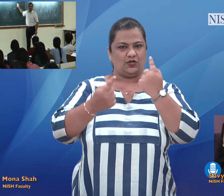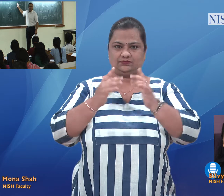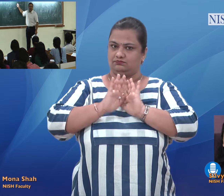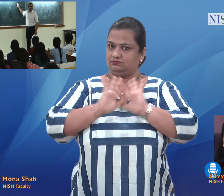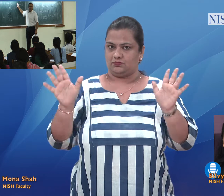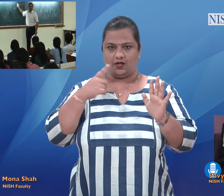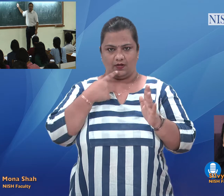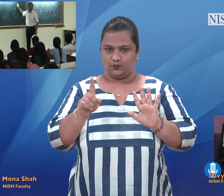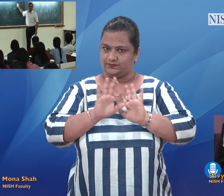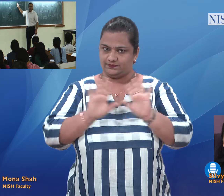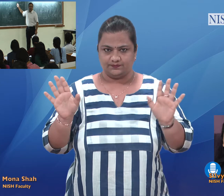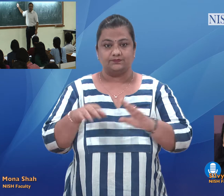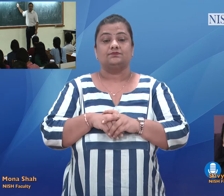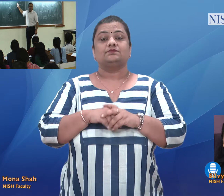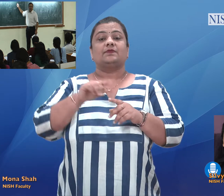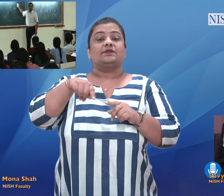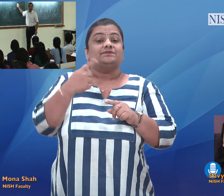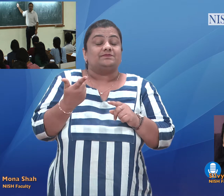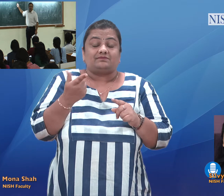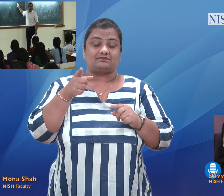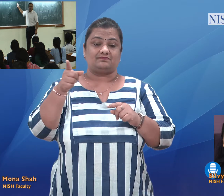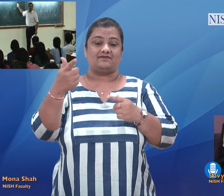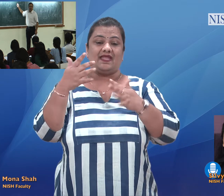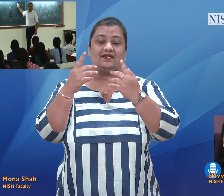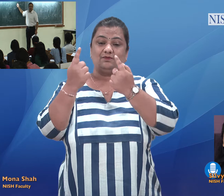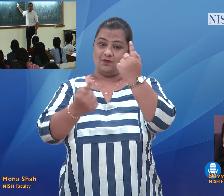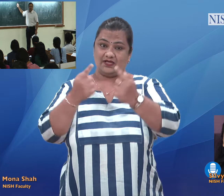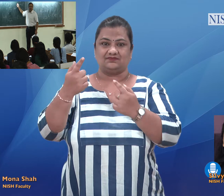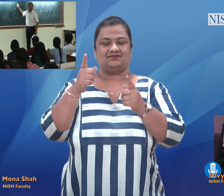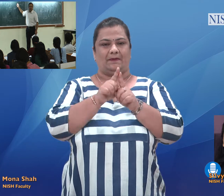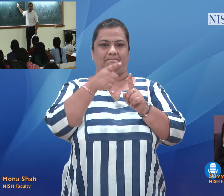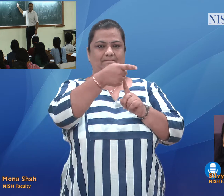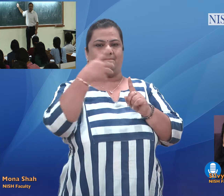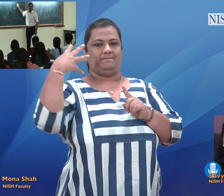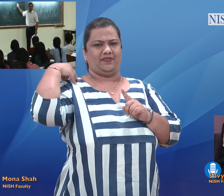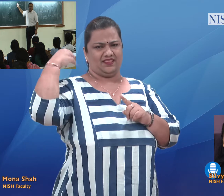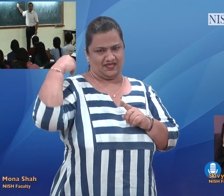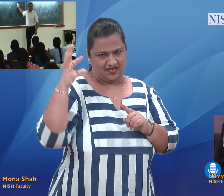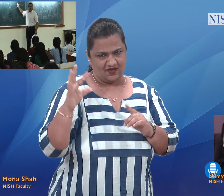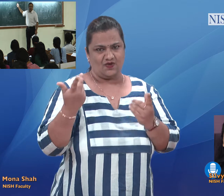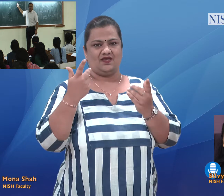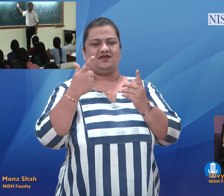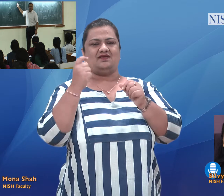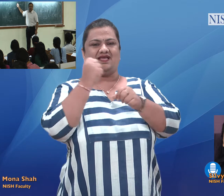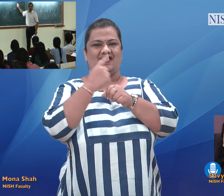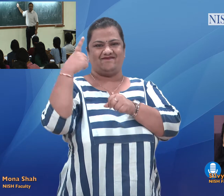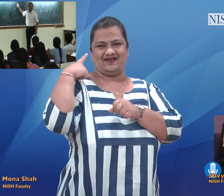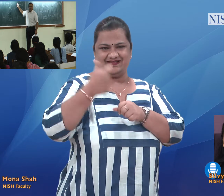the grievances of their members. They will also be barred from bypassing the universities to submit personal representations